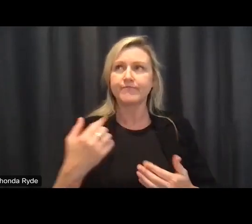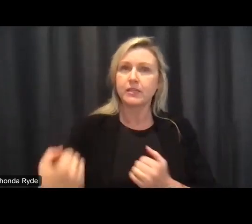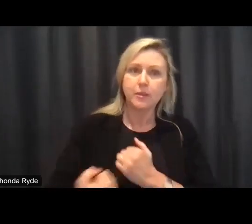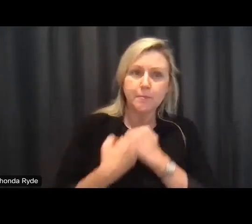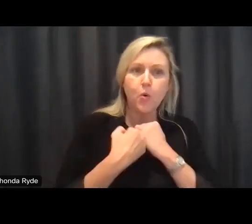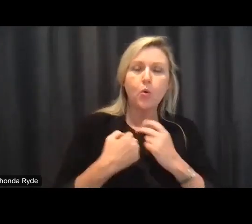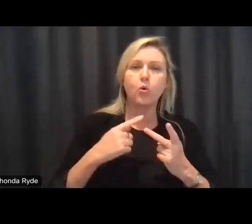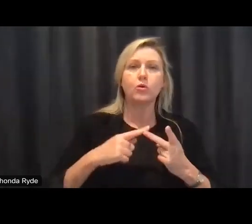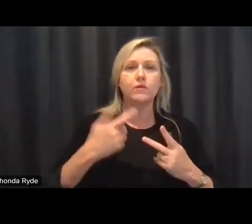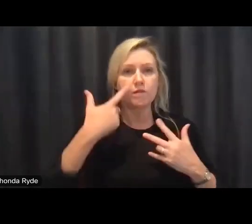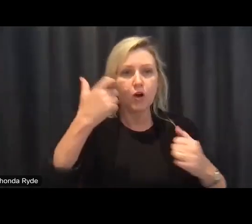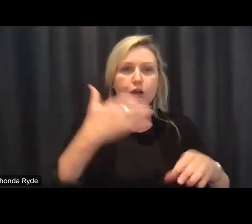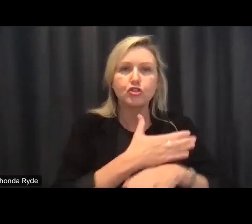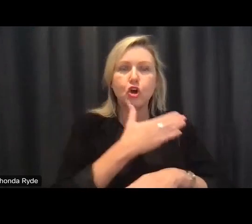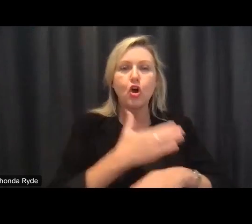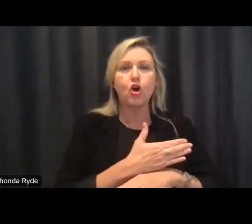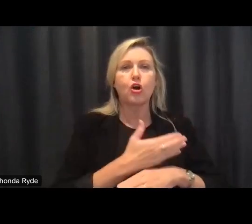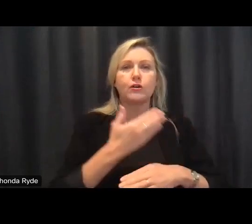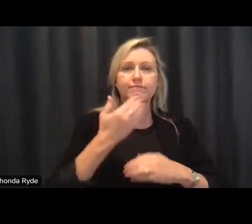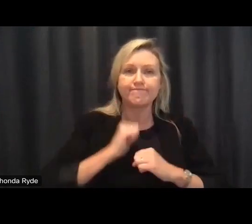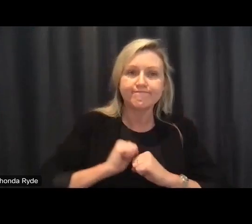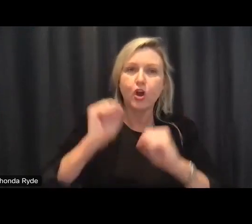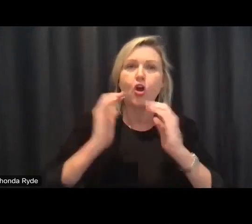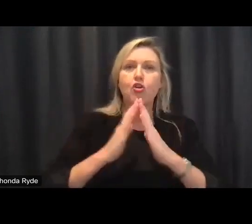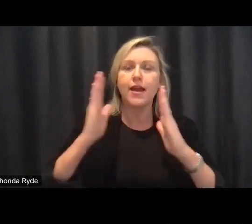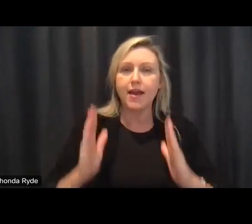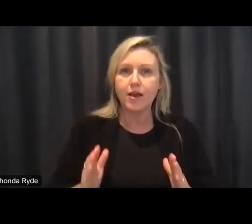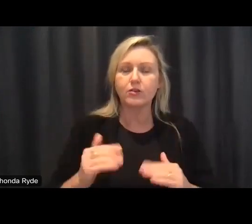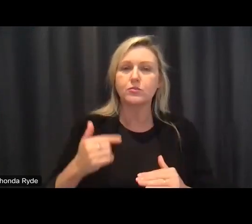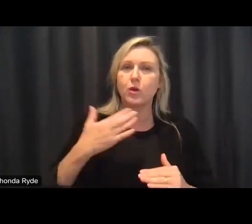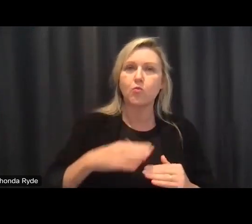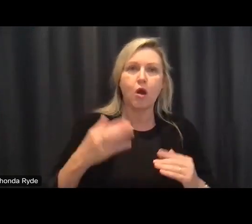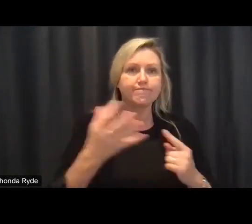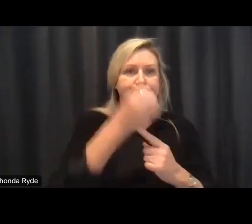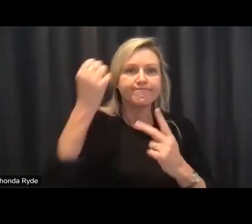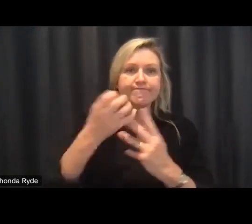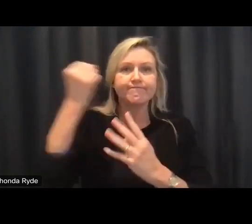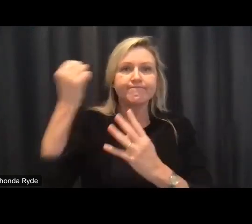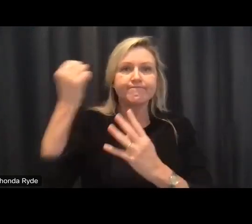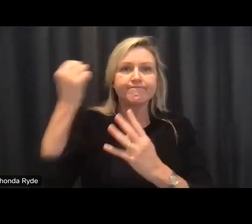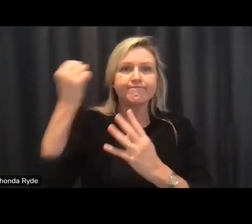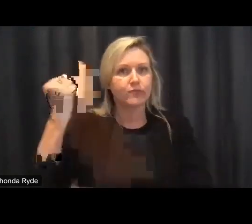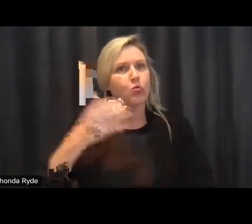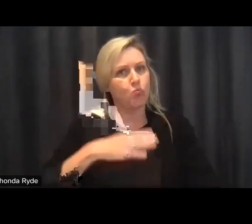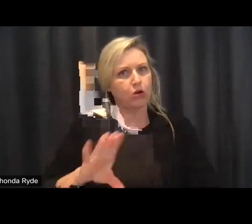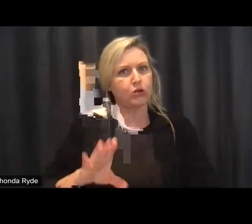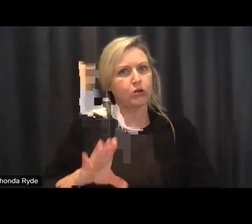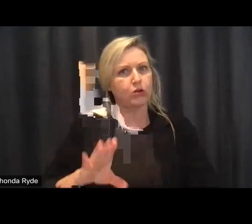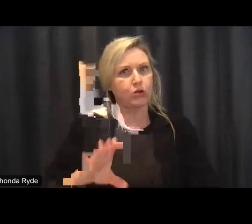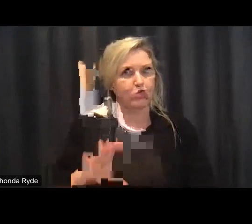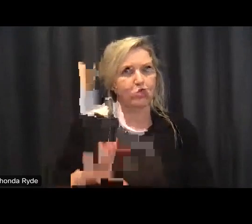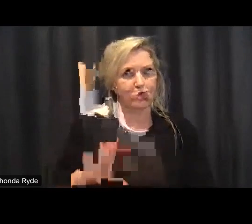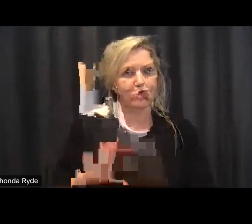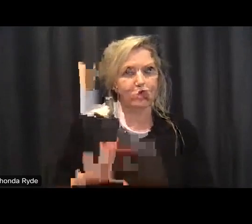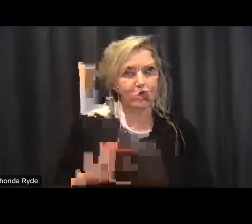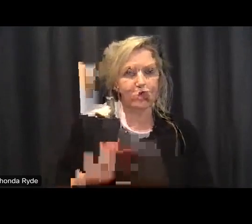accommodation you know we we want to focus on what outcomes the scheme is getting as well um and